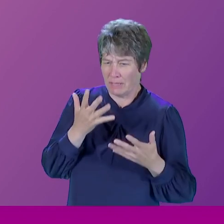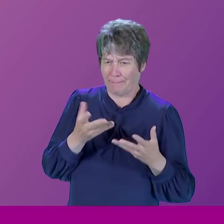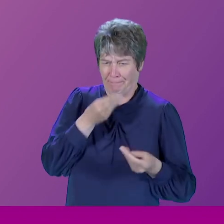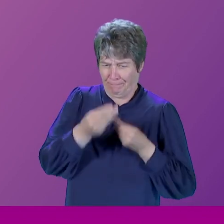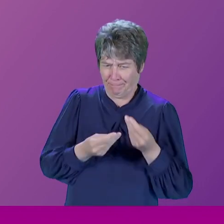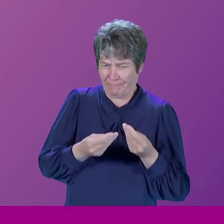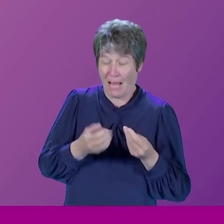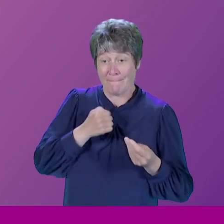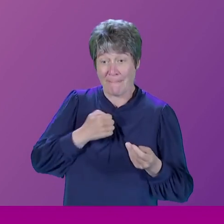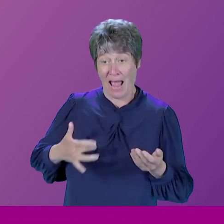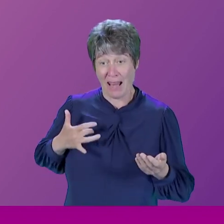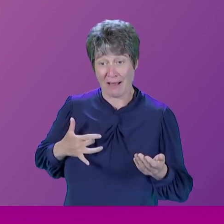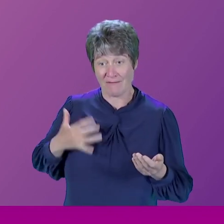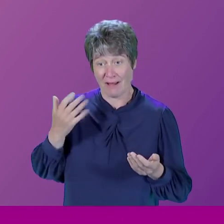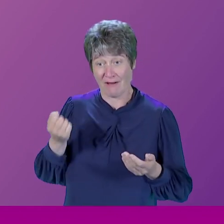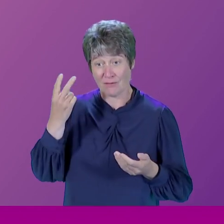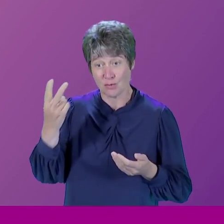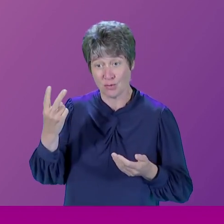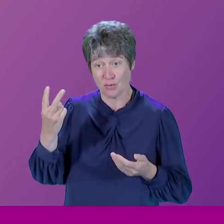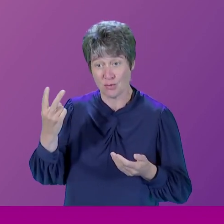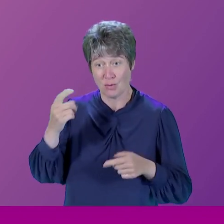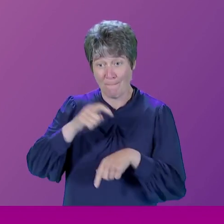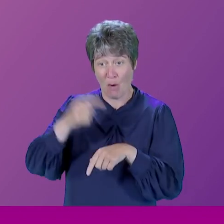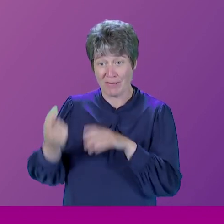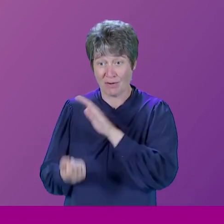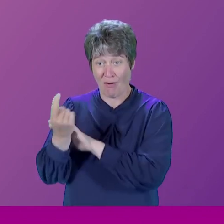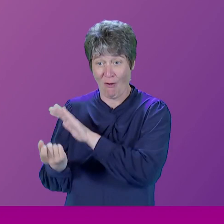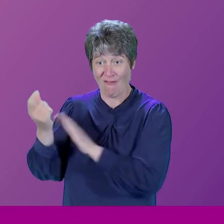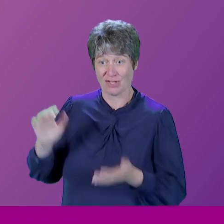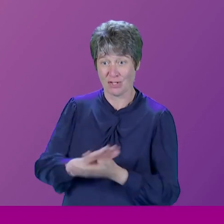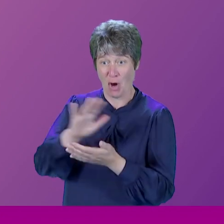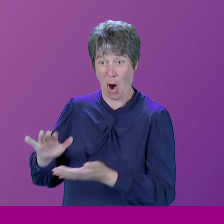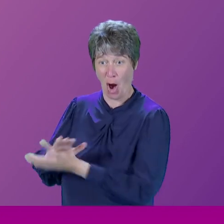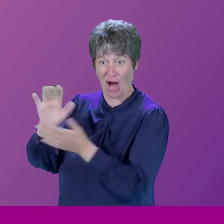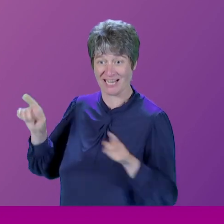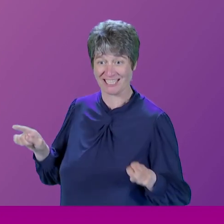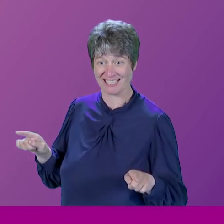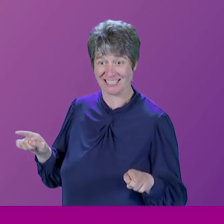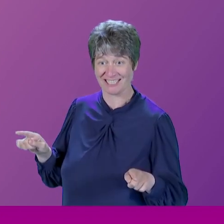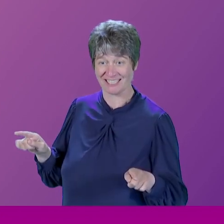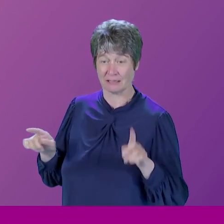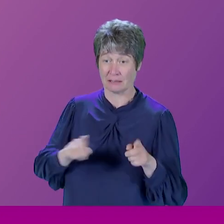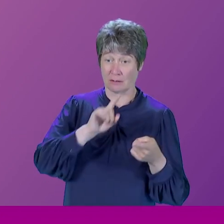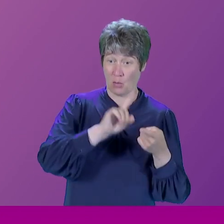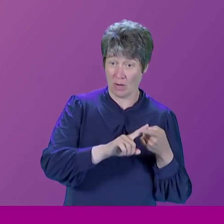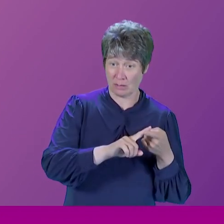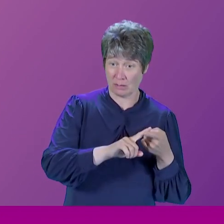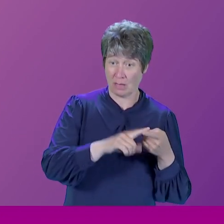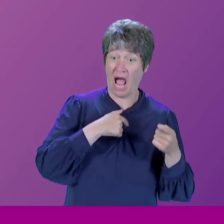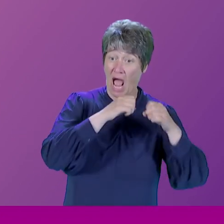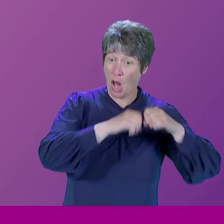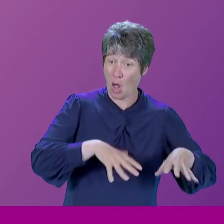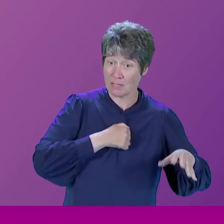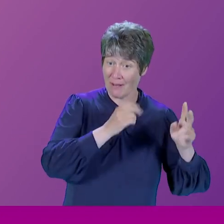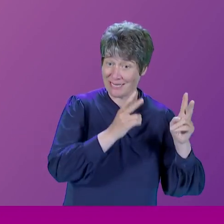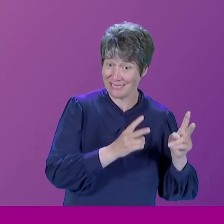life were when I lost my seat at Enfield Southgate and when I failed to win the Conservative leadership in